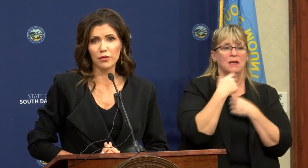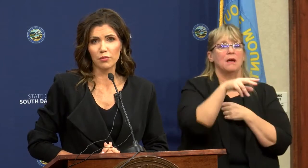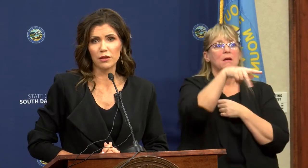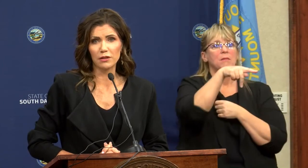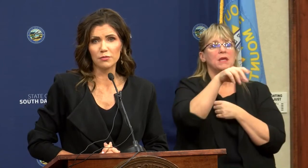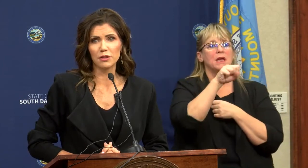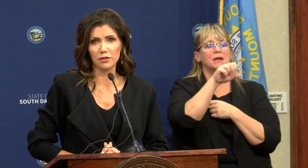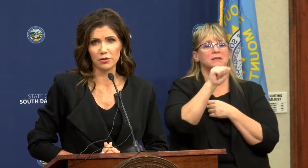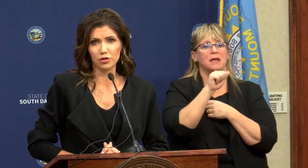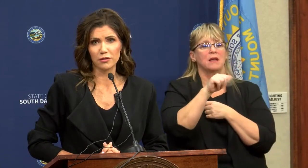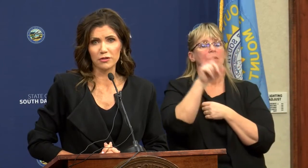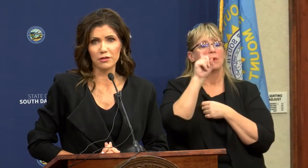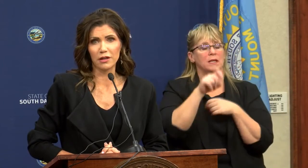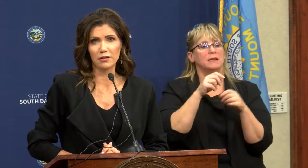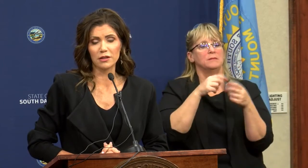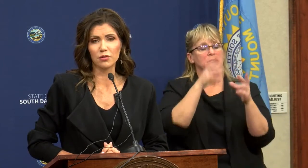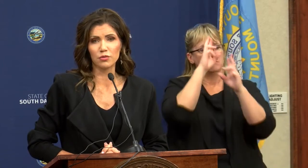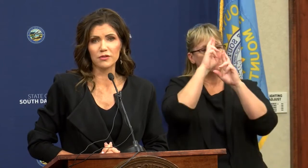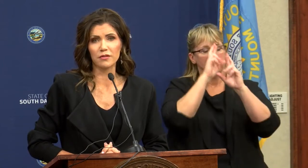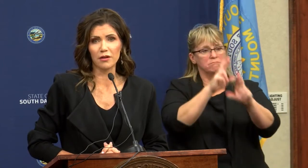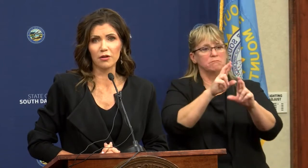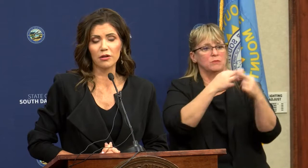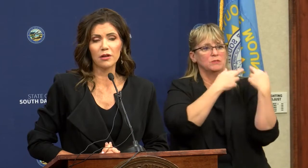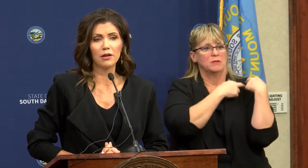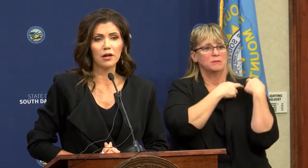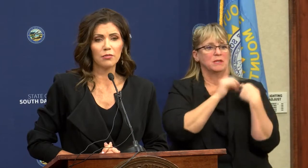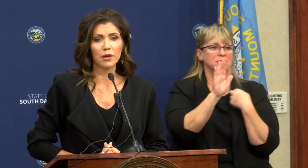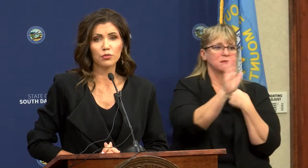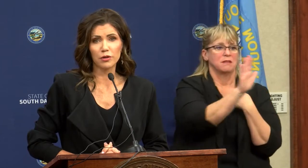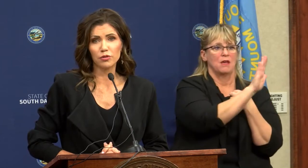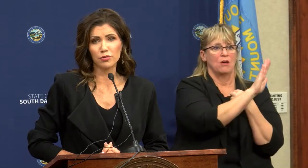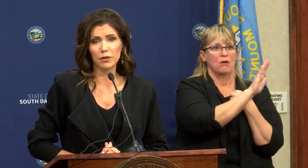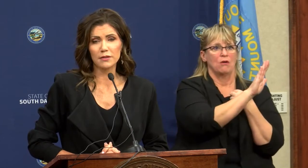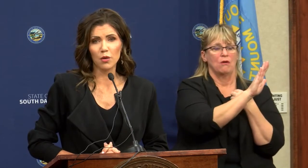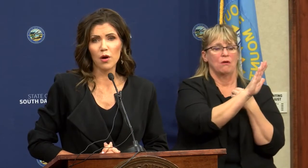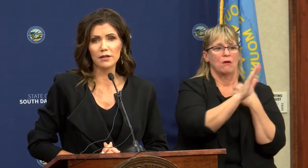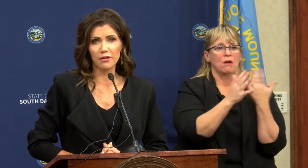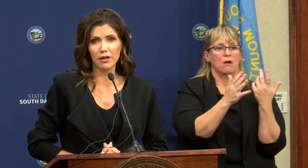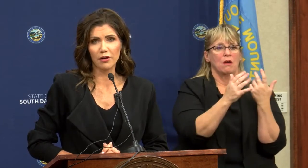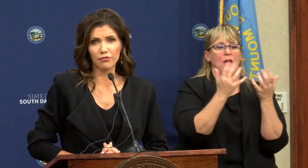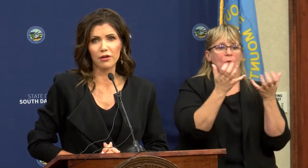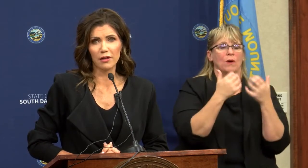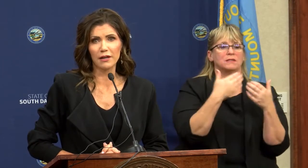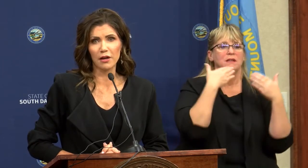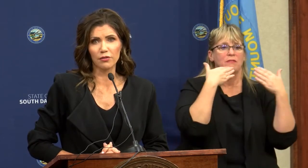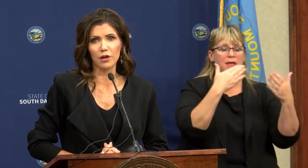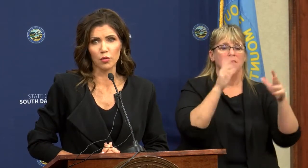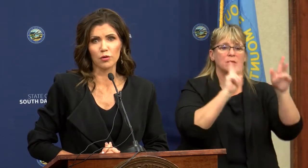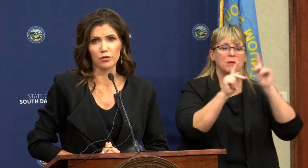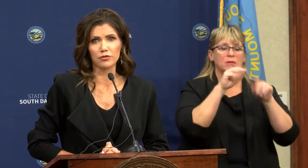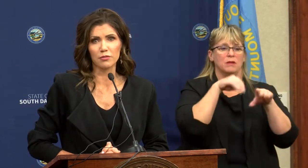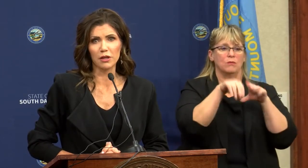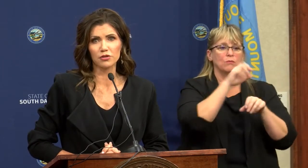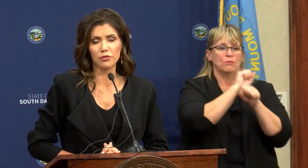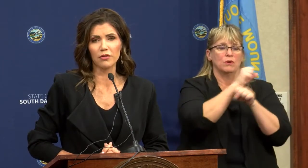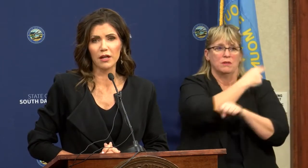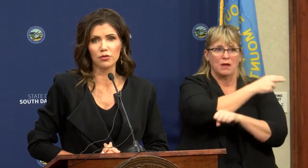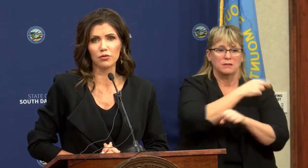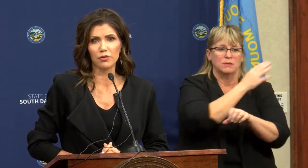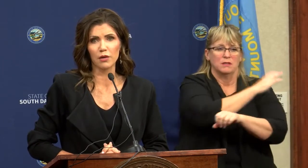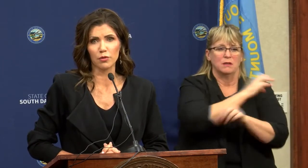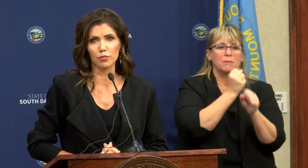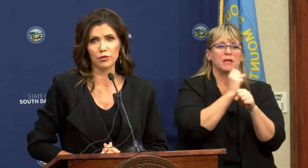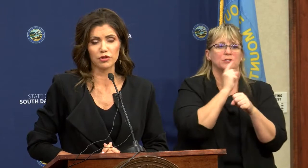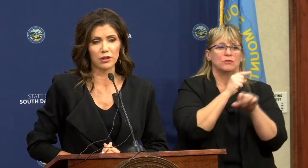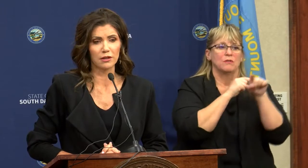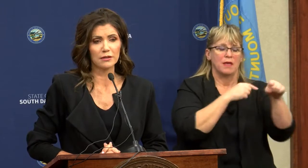people that we needed to be diligent and it was there and renewed because I wanted to thank our frontline health care workers and make sure that they